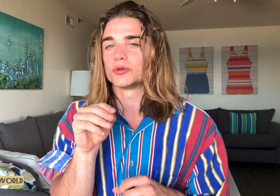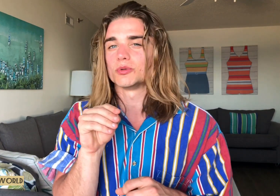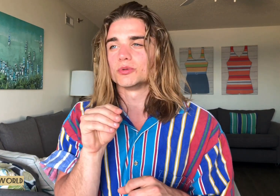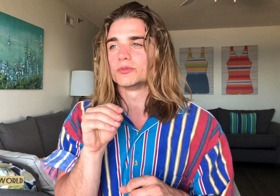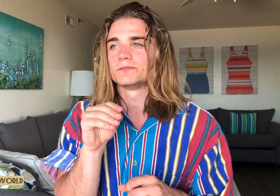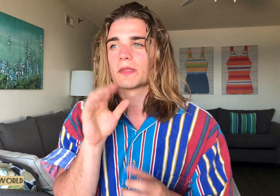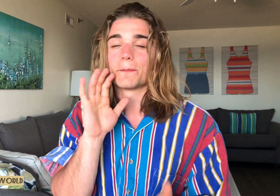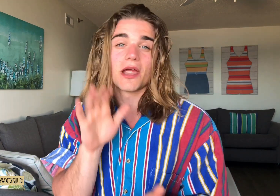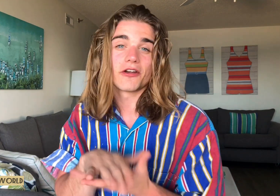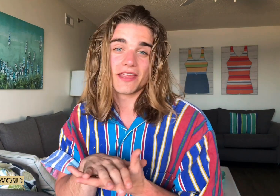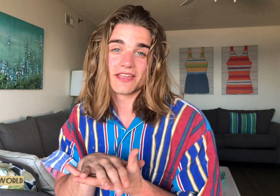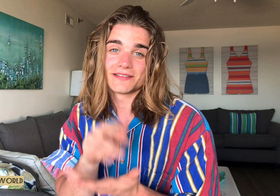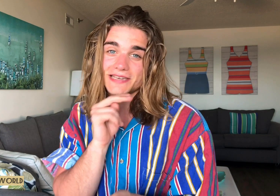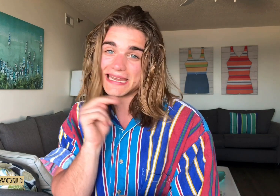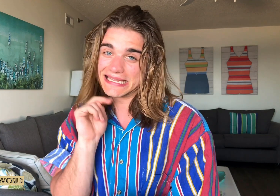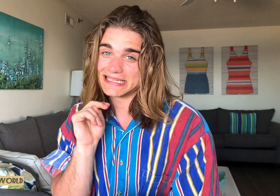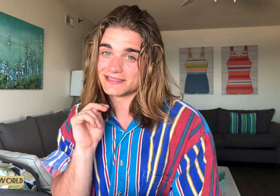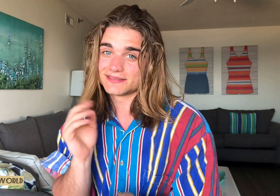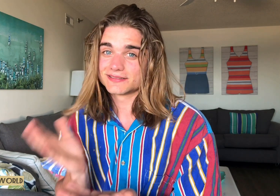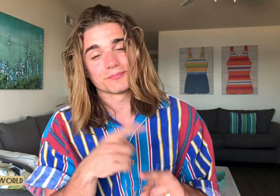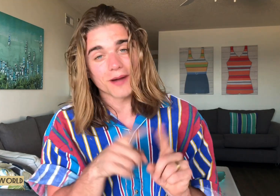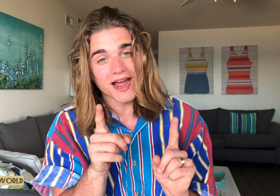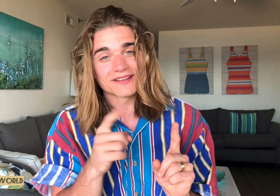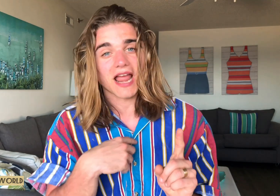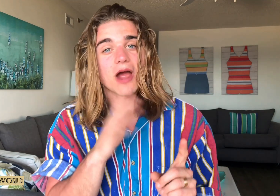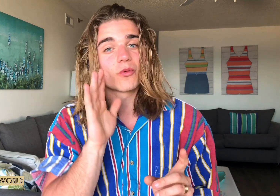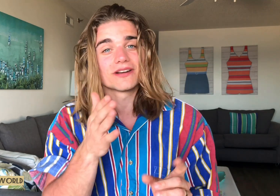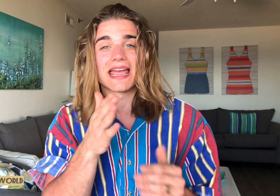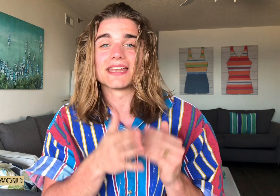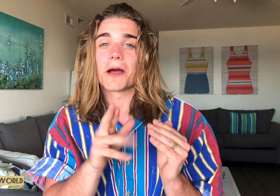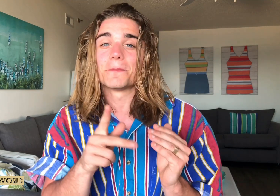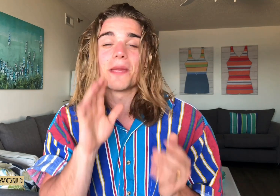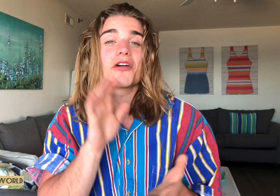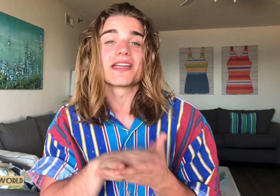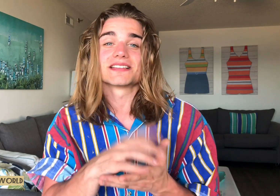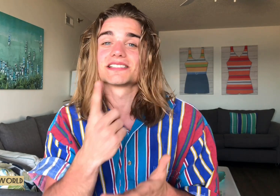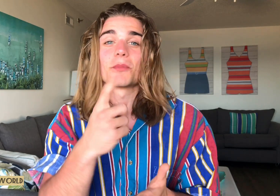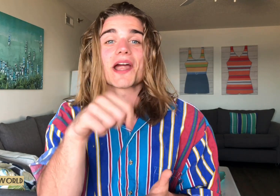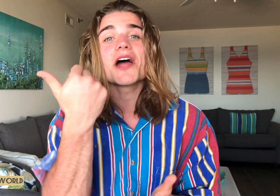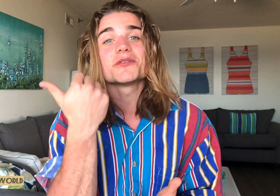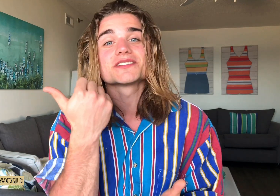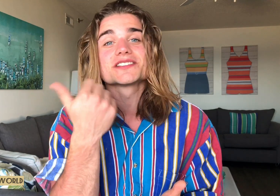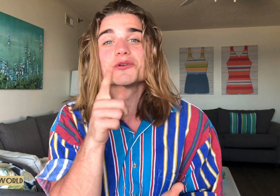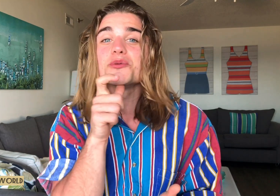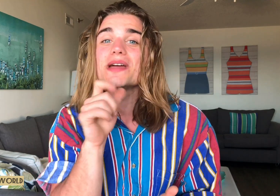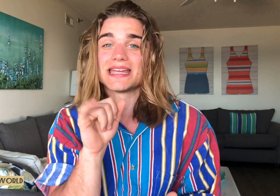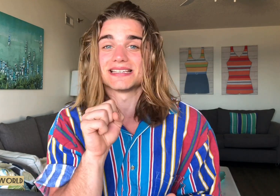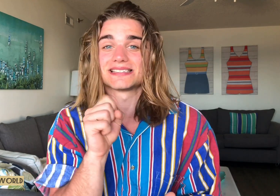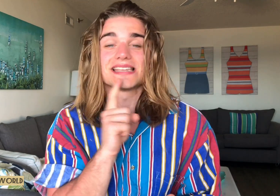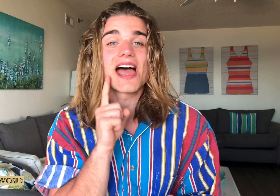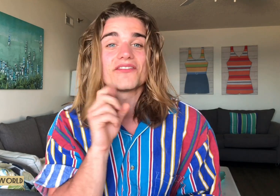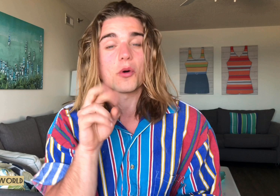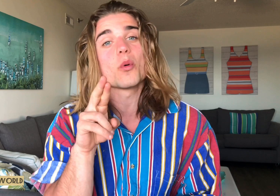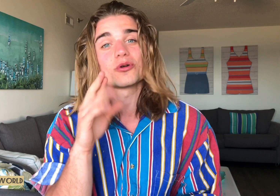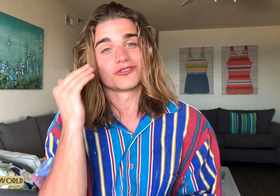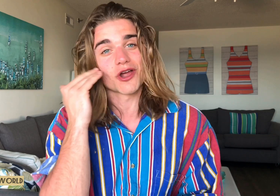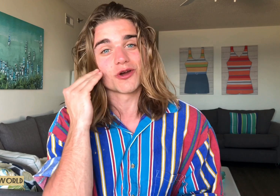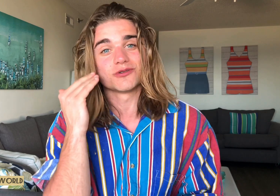marry Nadine. But I would end up marrying someone else who is deaf or knows